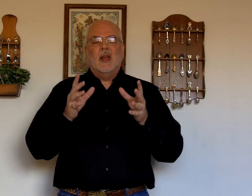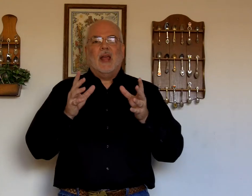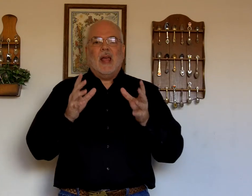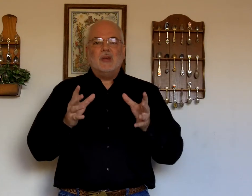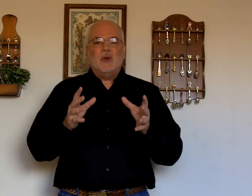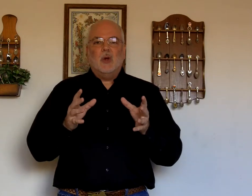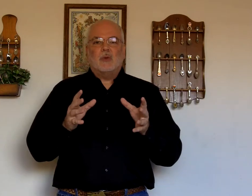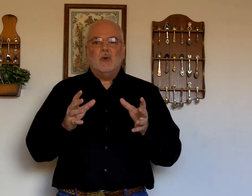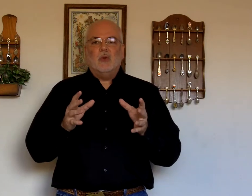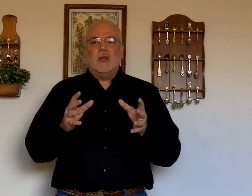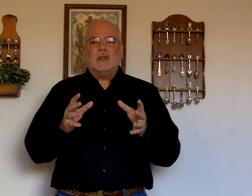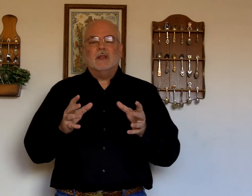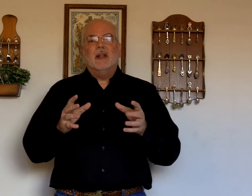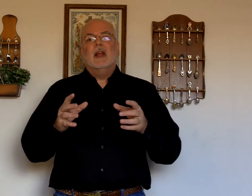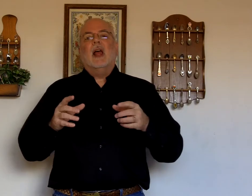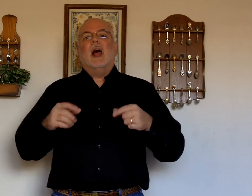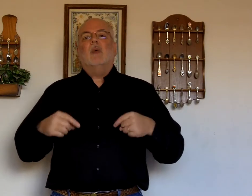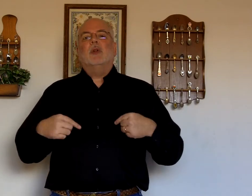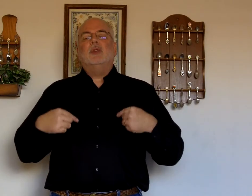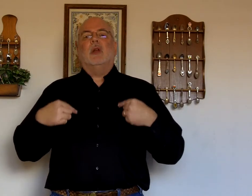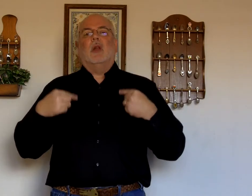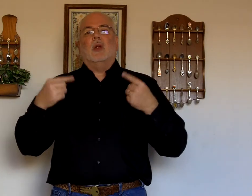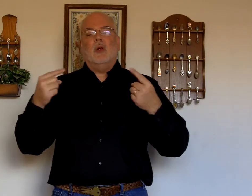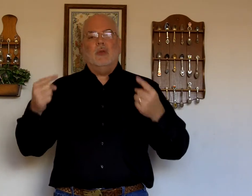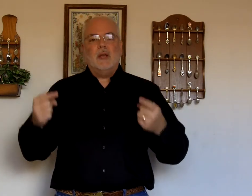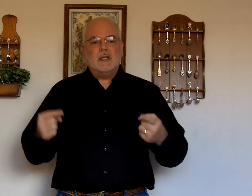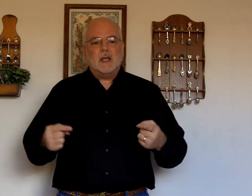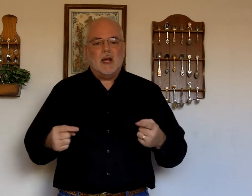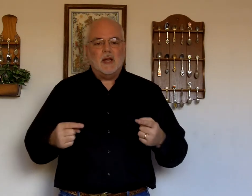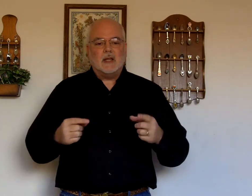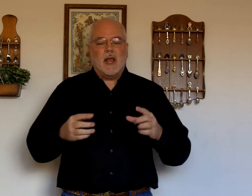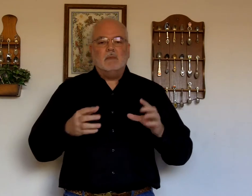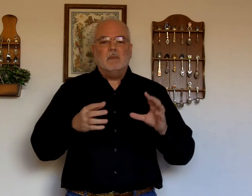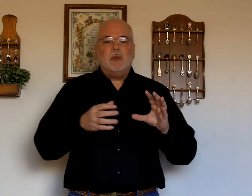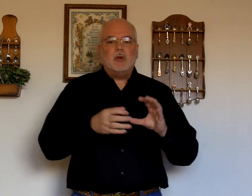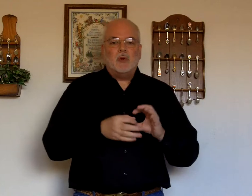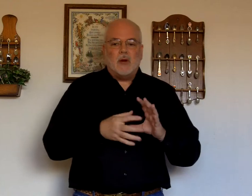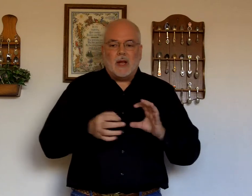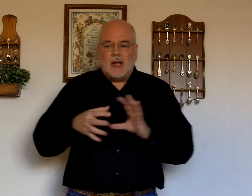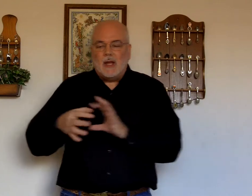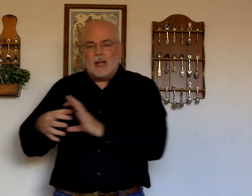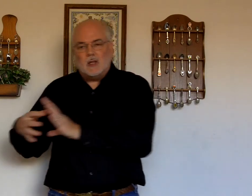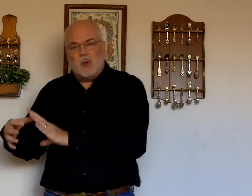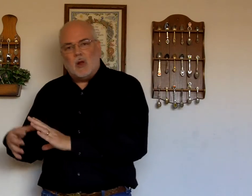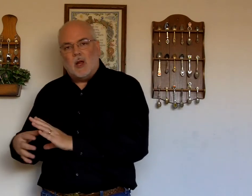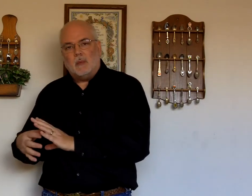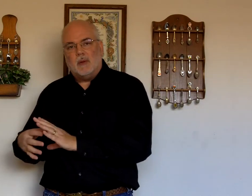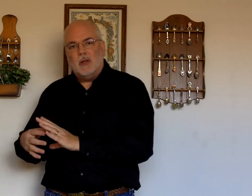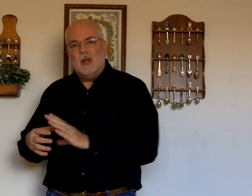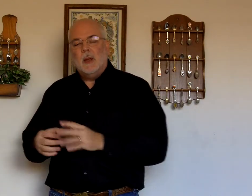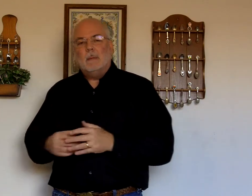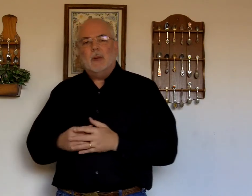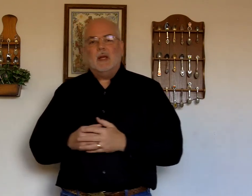as you go through this, I want you to learn these signs and be sure to connect them all up because